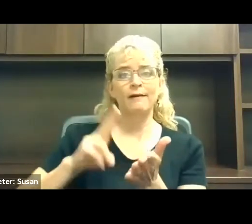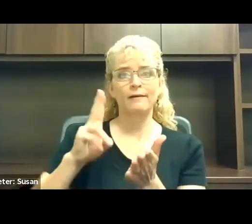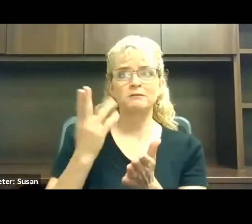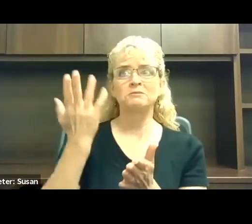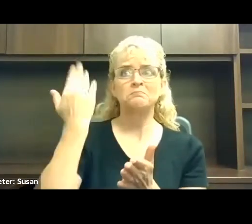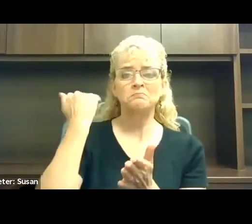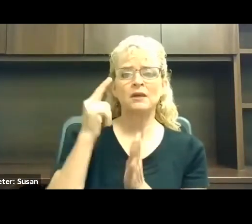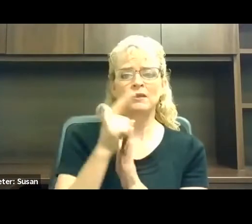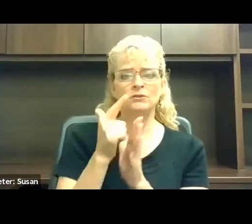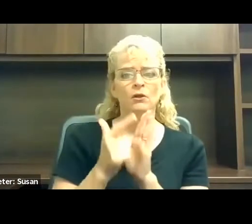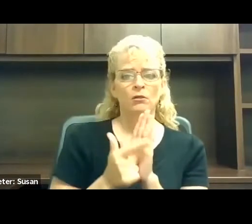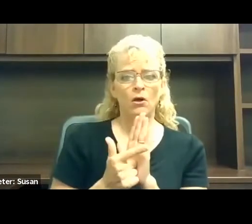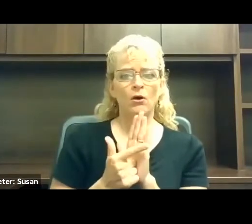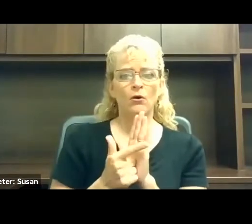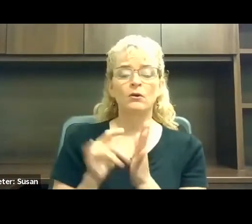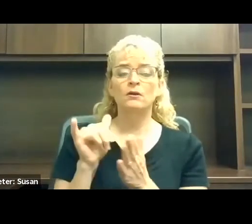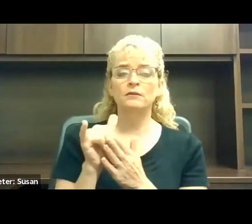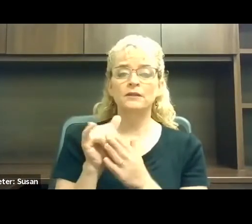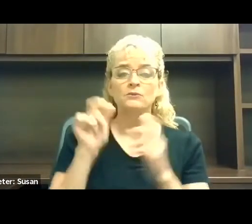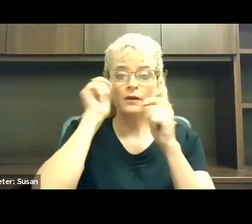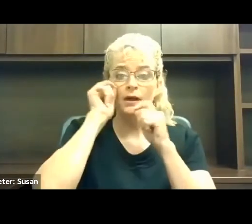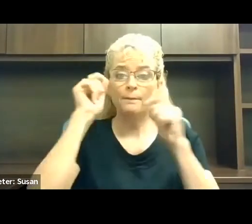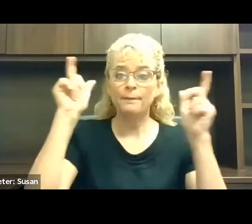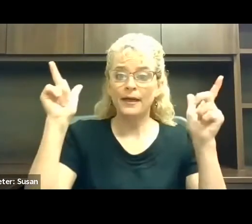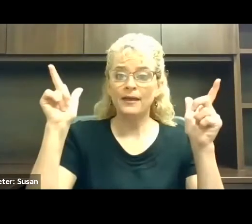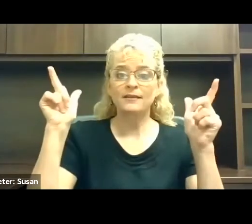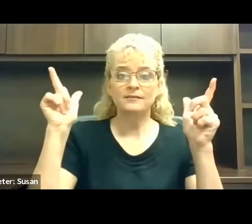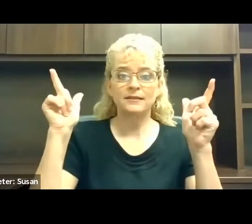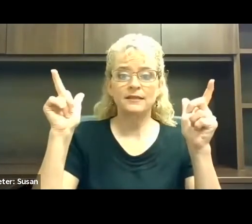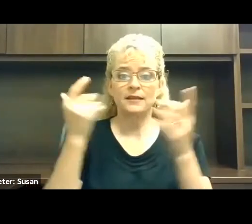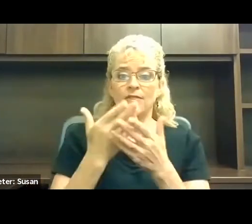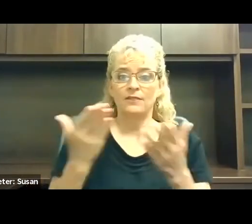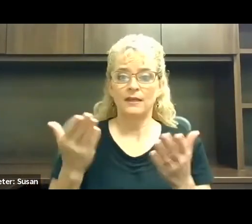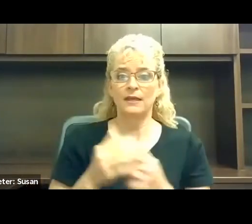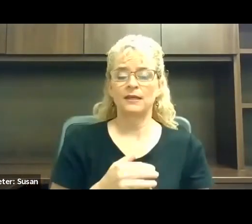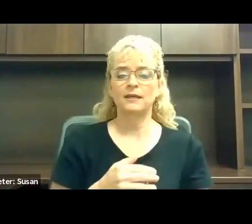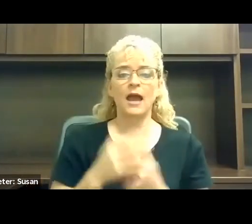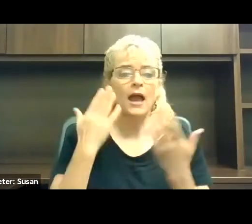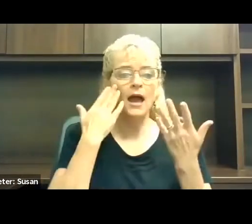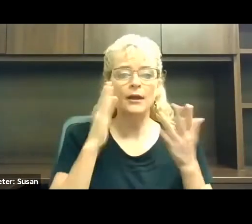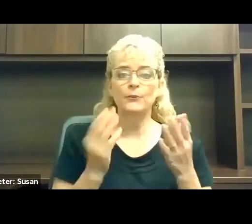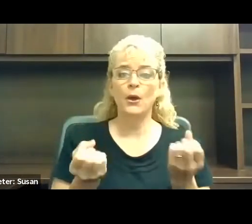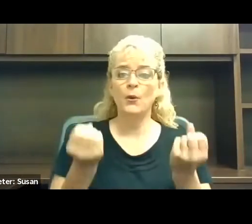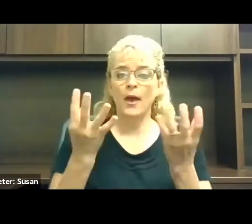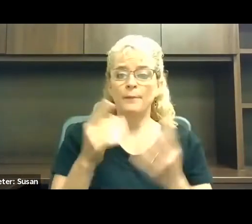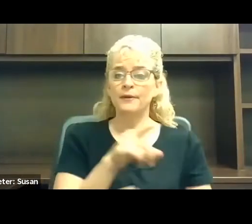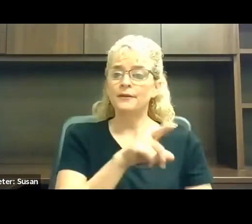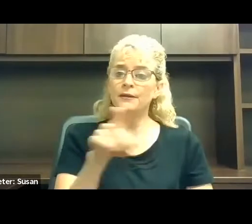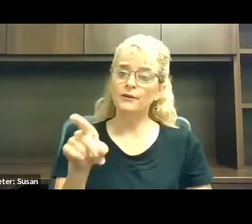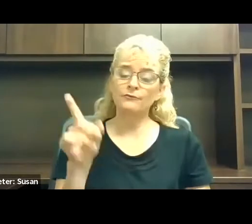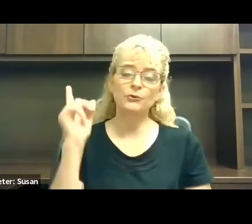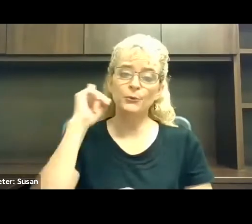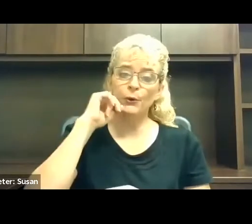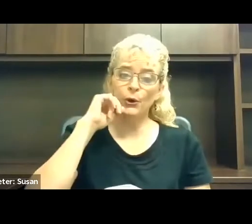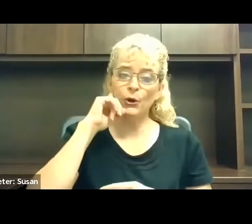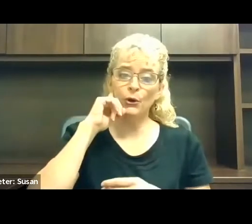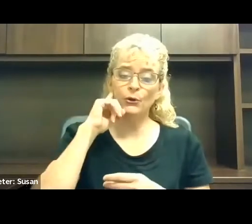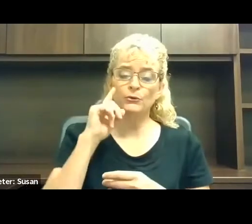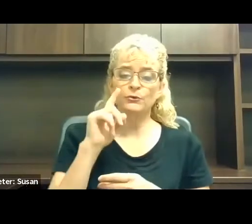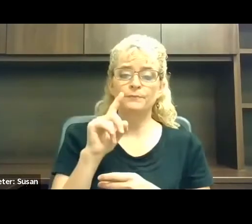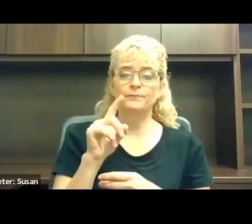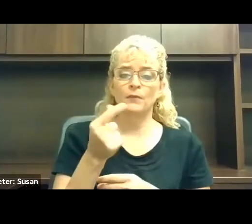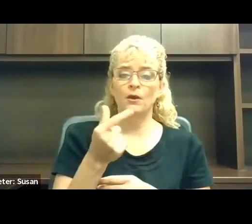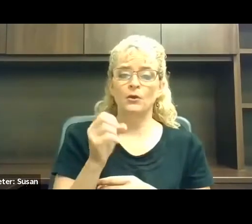it was an amazing thing. don't know how many of you ever heard, uh, George Bush